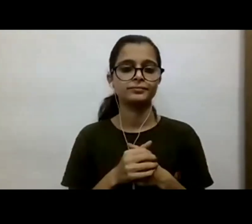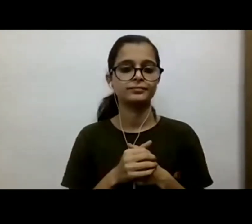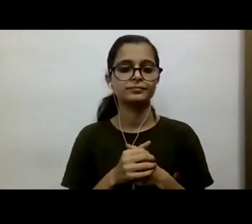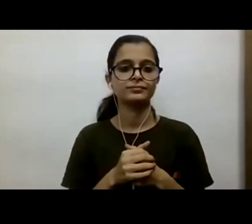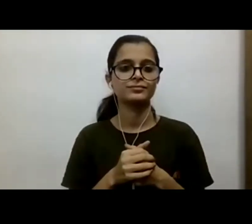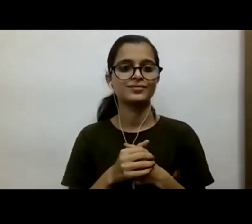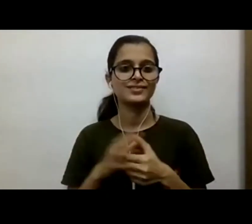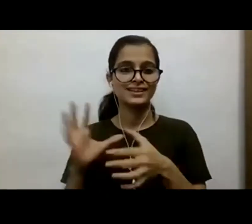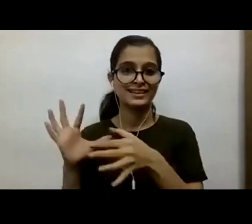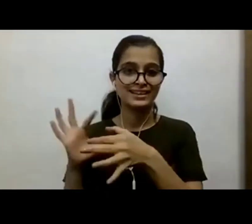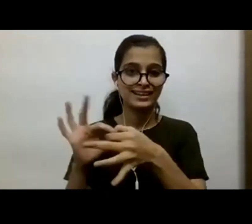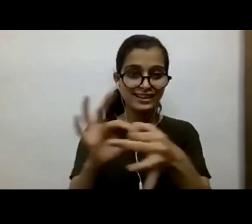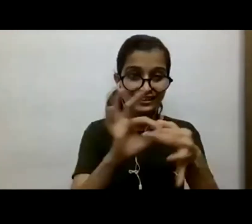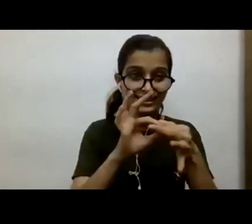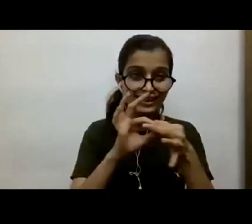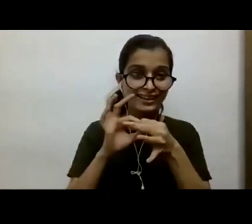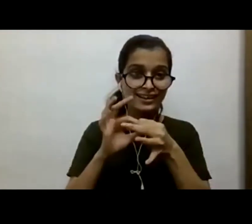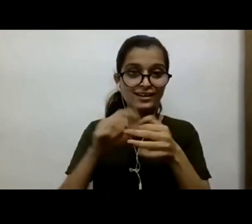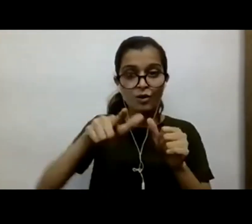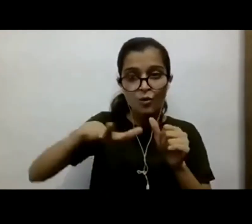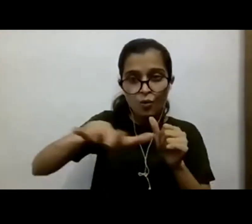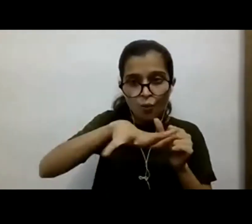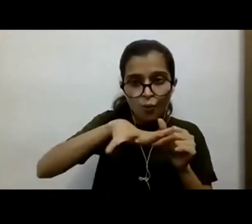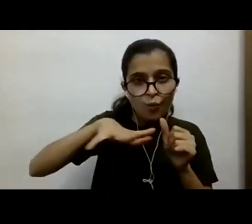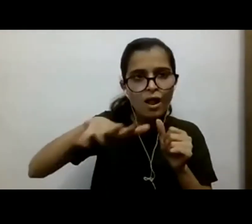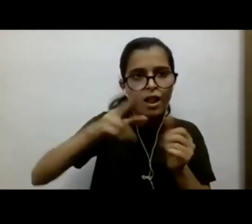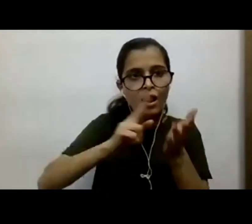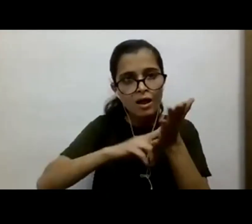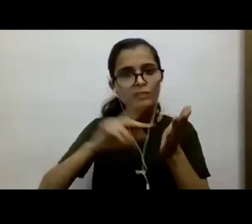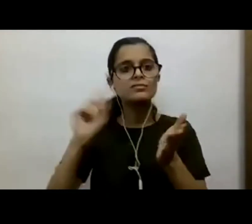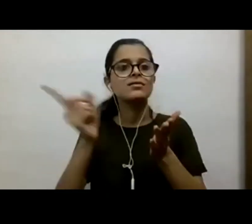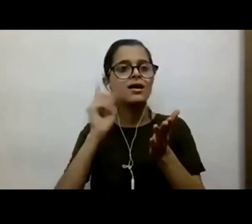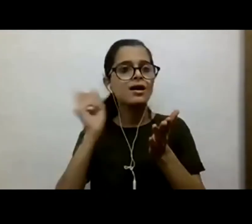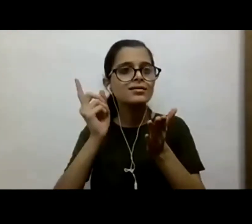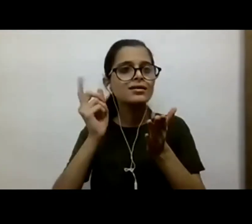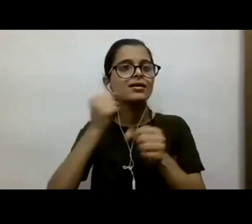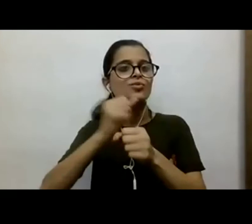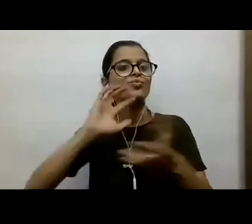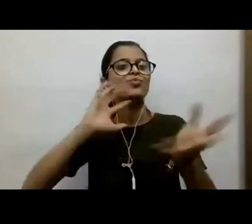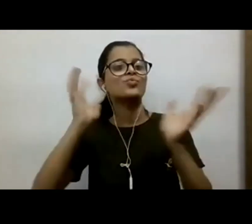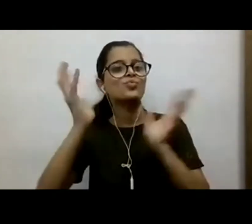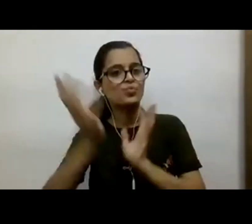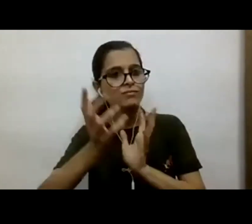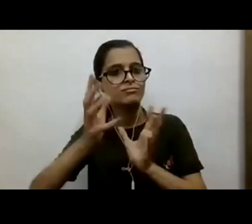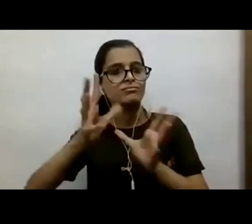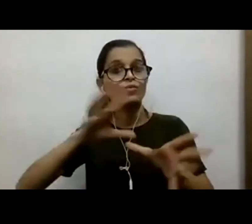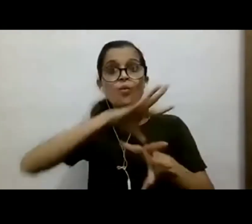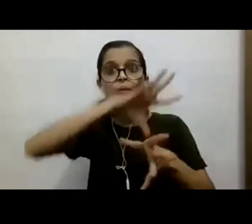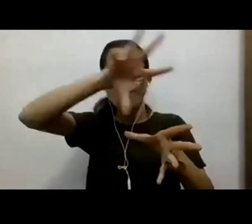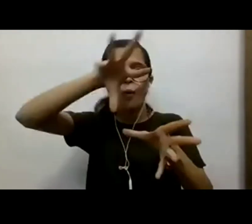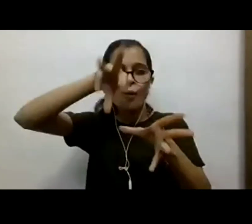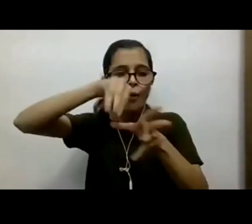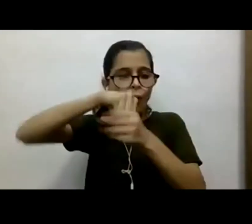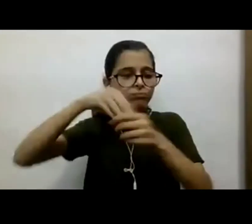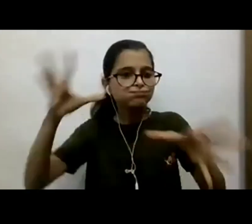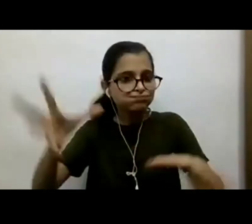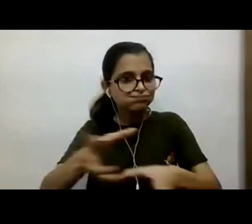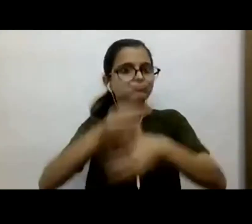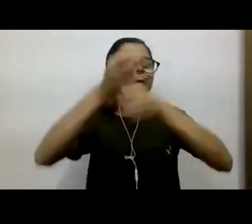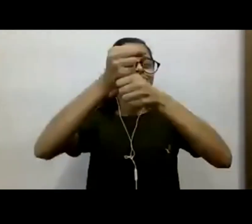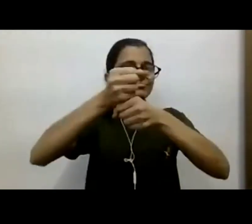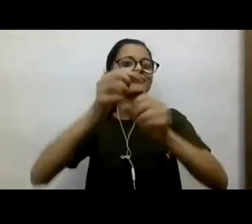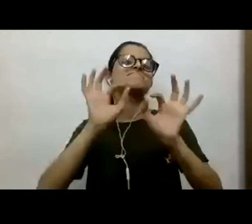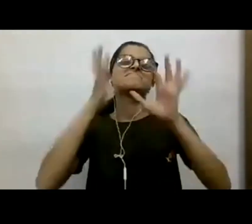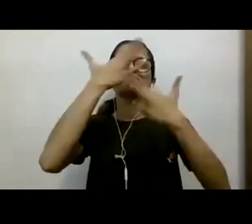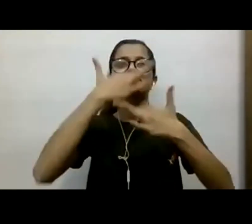connecting local with national with global. You are trying to put everything together in a nice way. I had a couple of